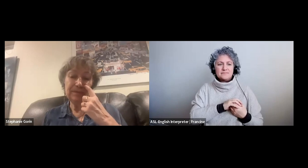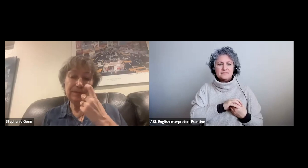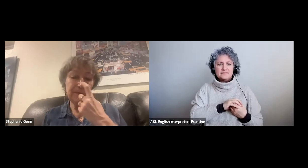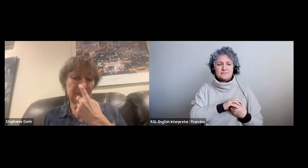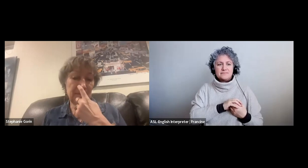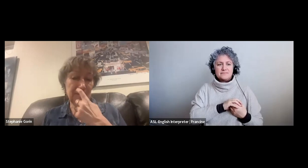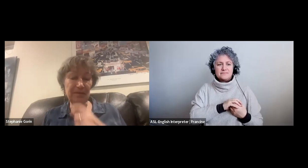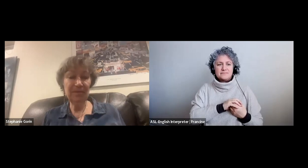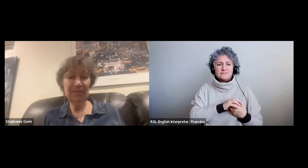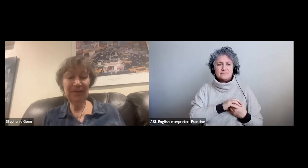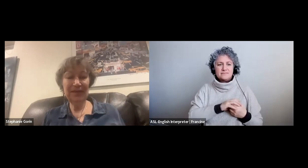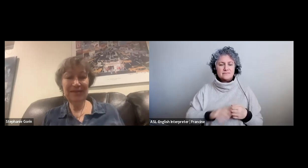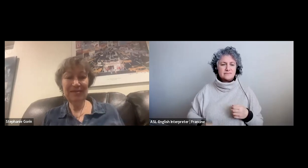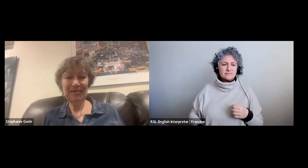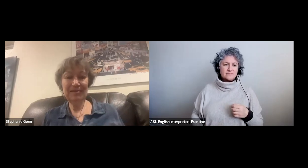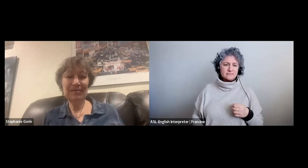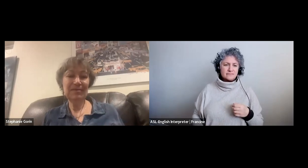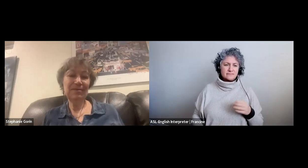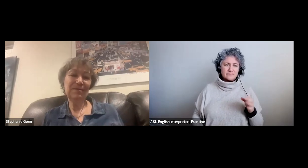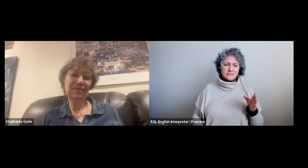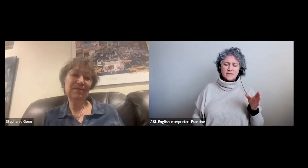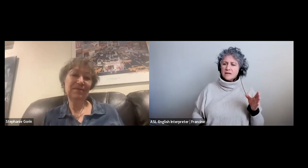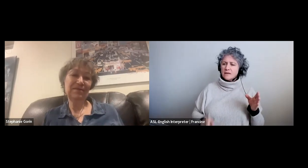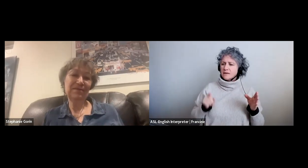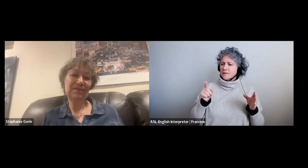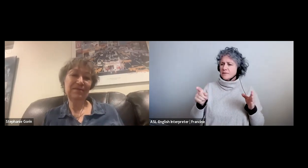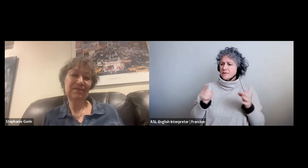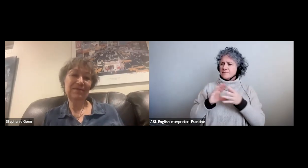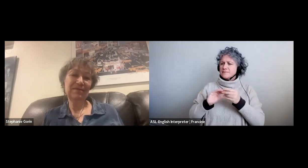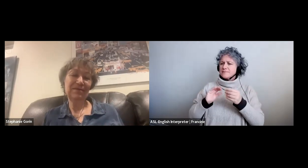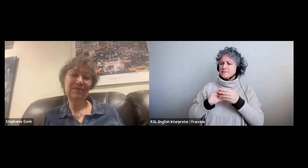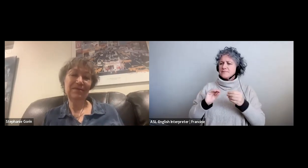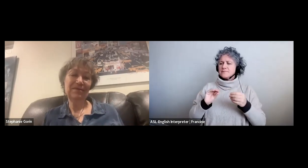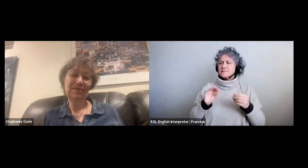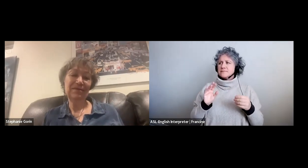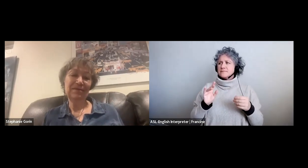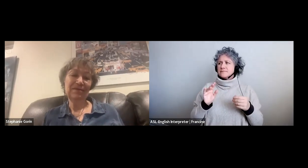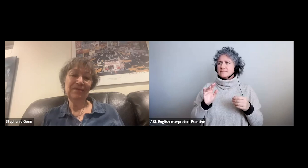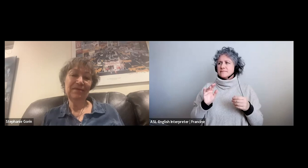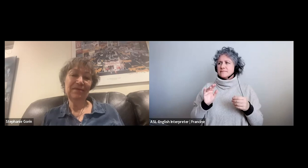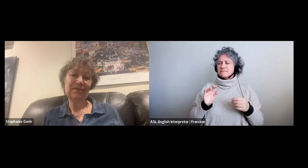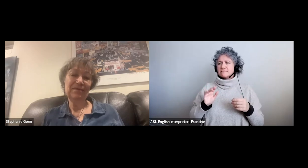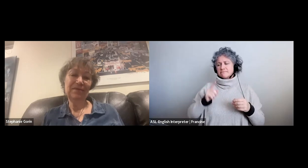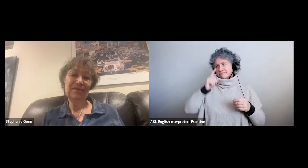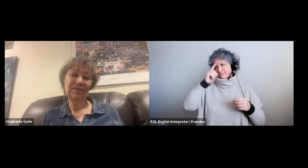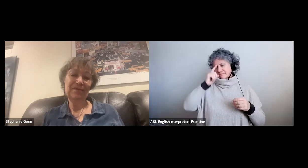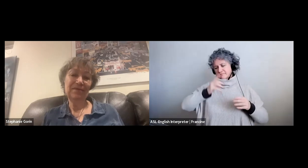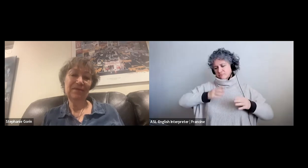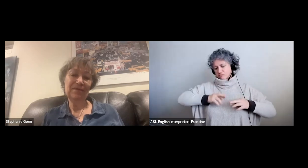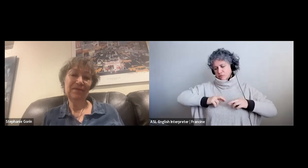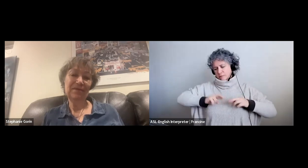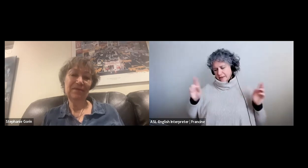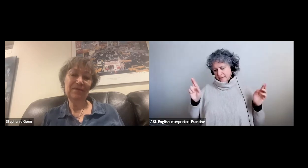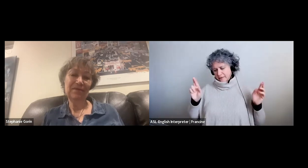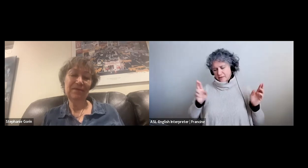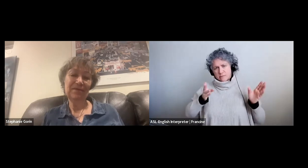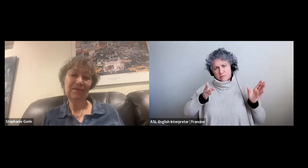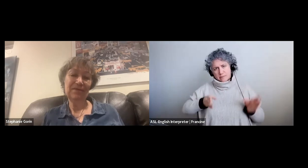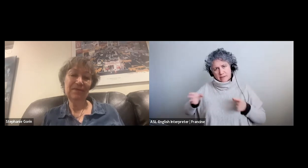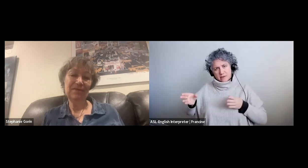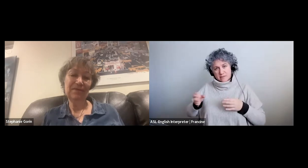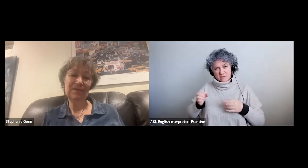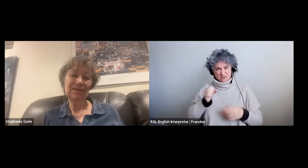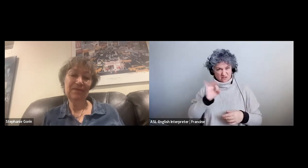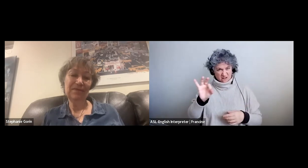um when you talk about being prepared does that mean being off book how much does it matter because